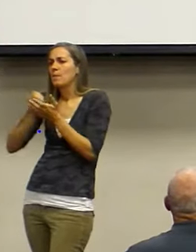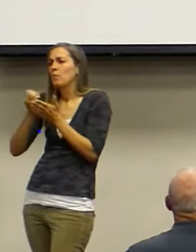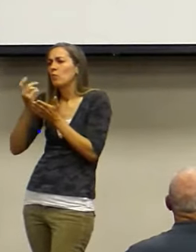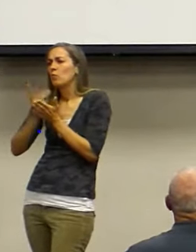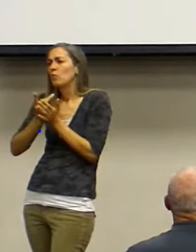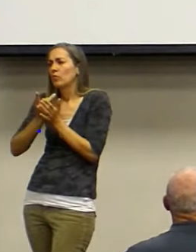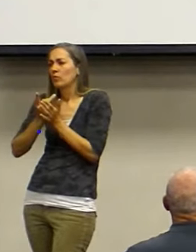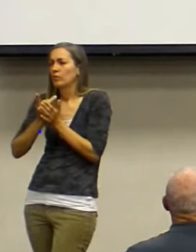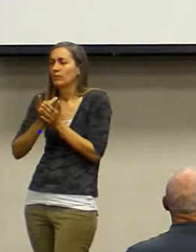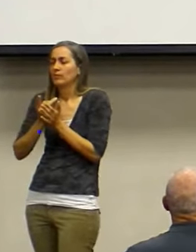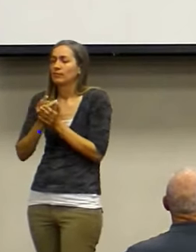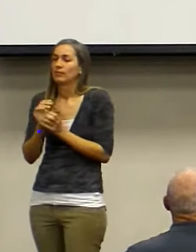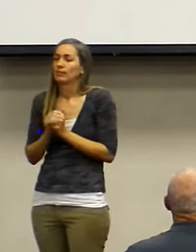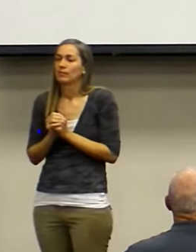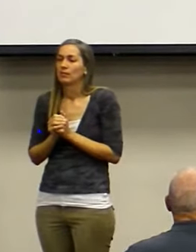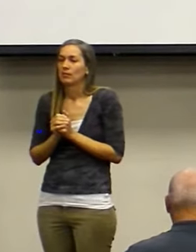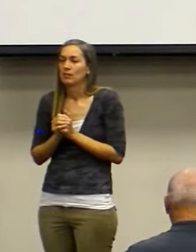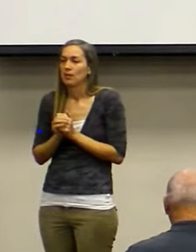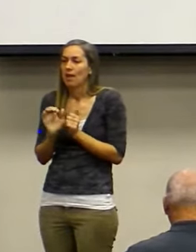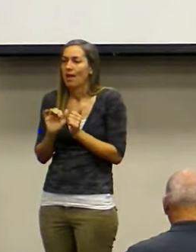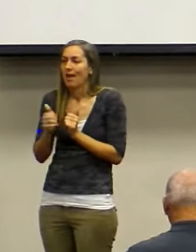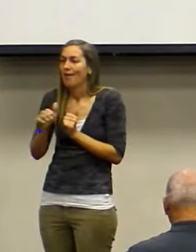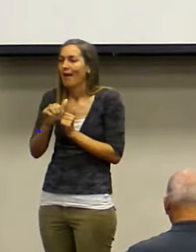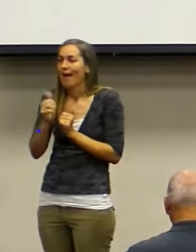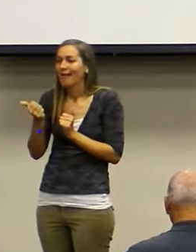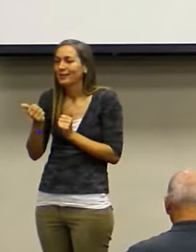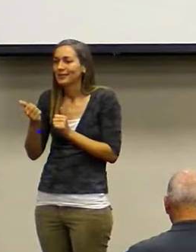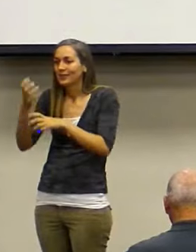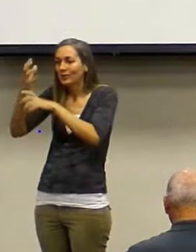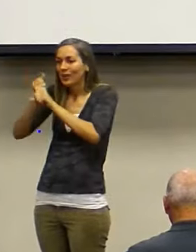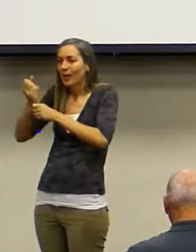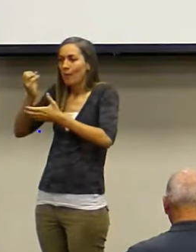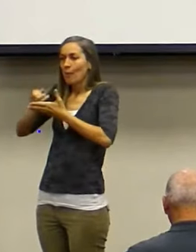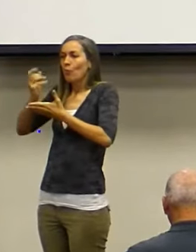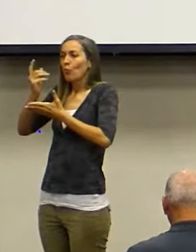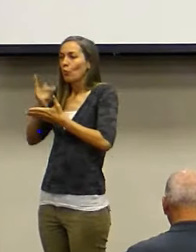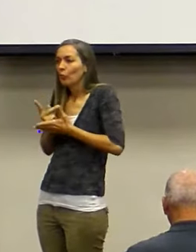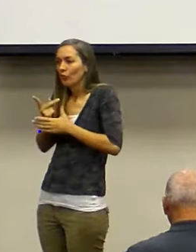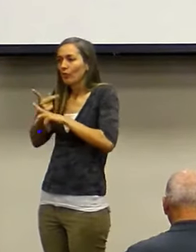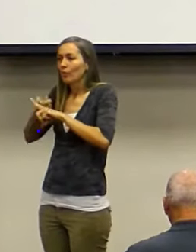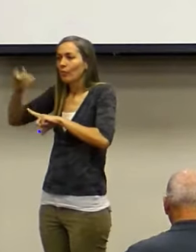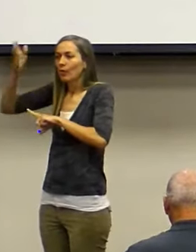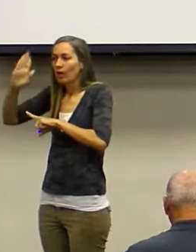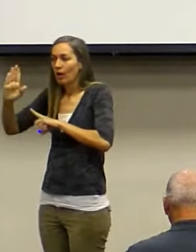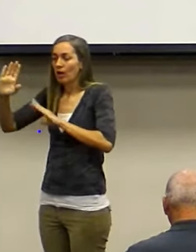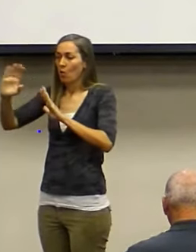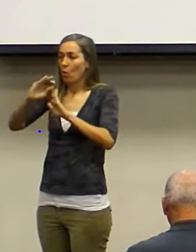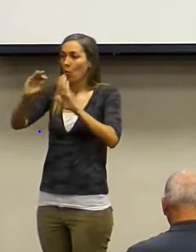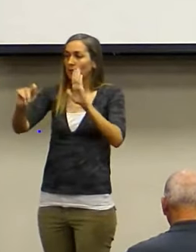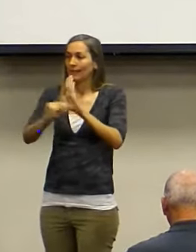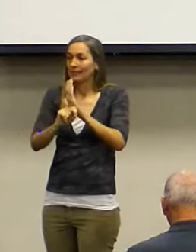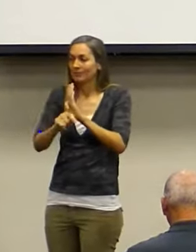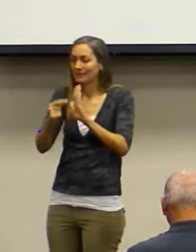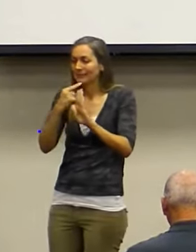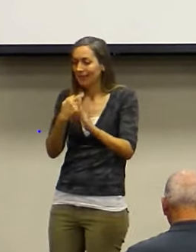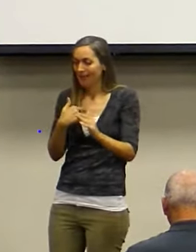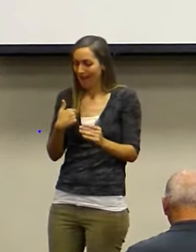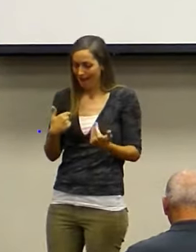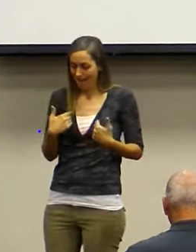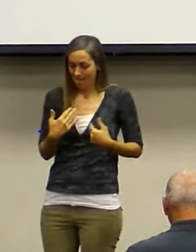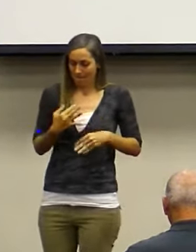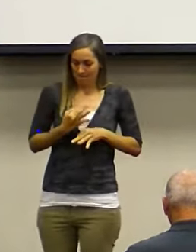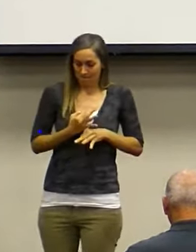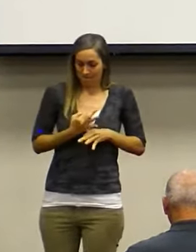How else were you going to be able to be approved by God? Old Testament says, I have faith. First,